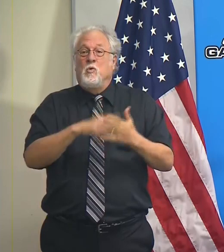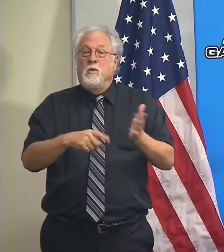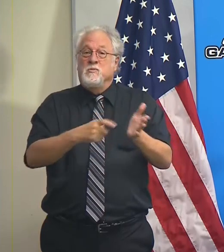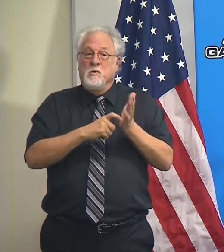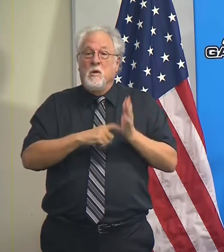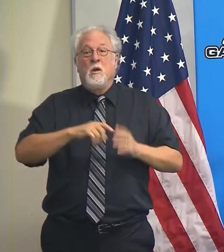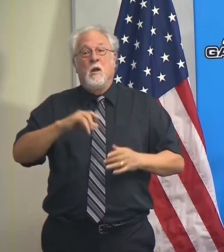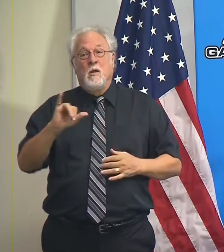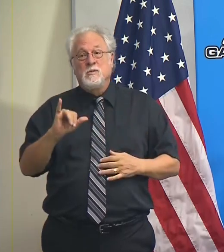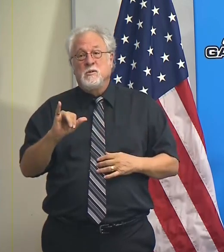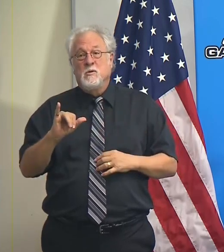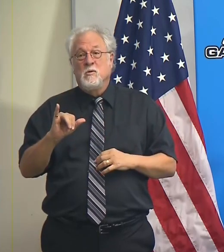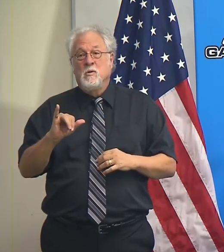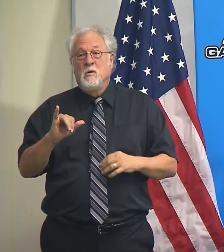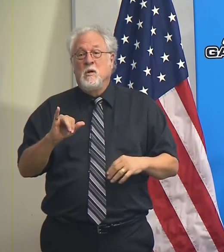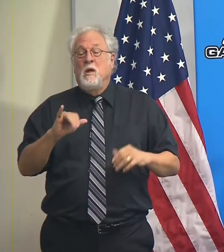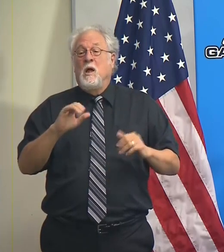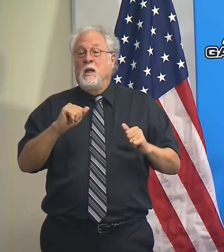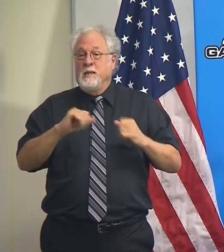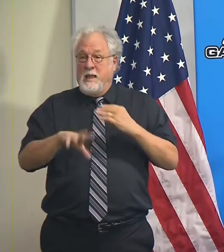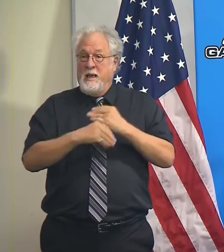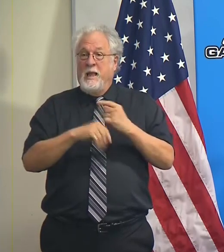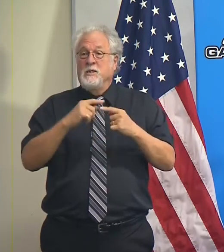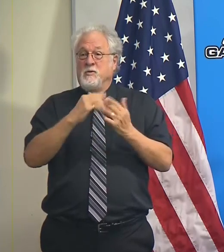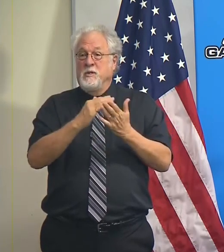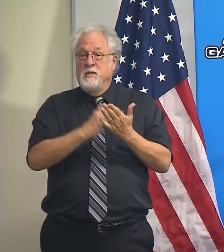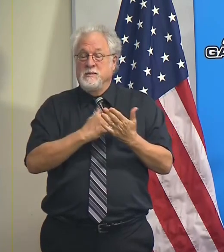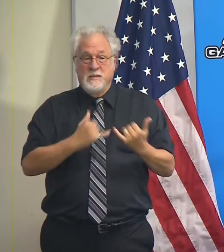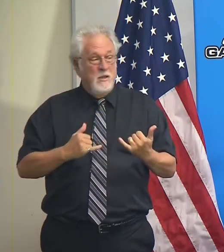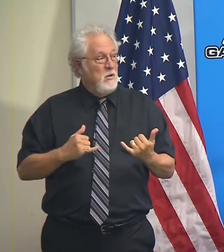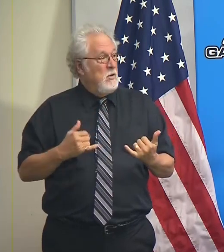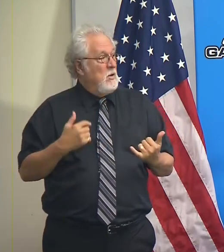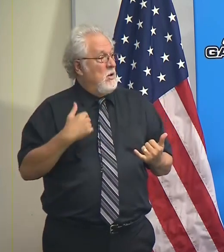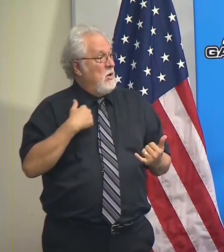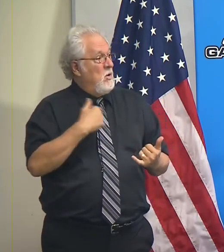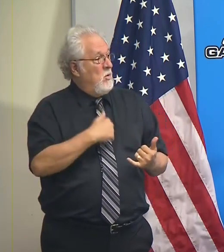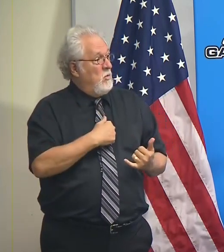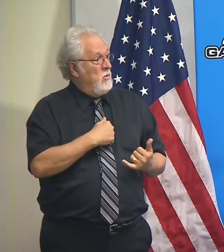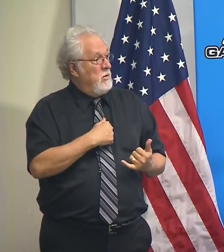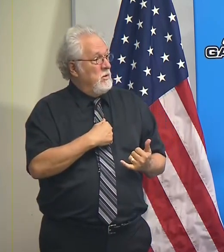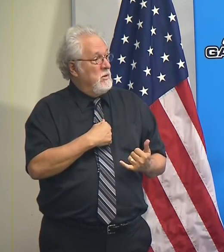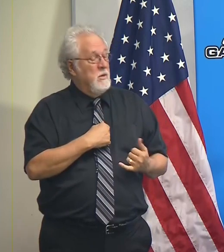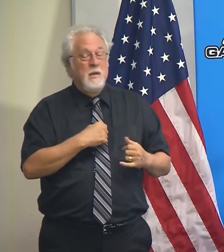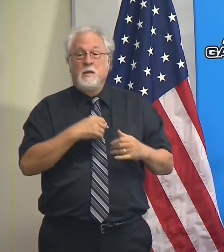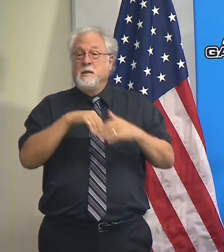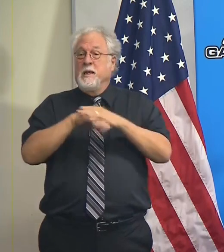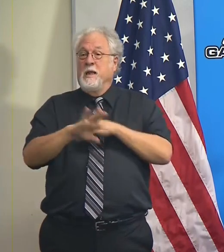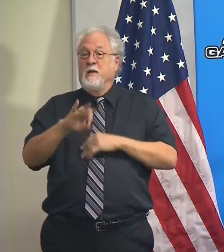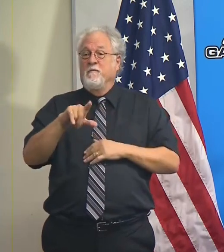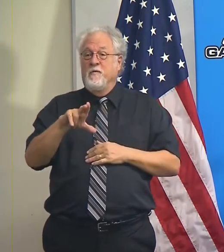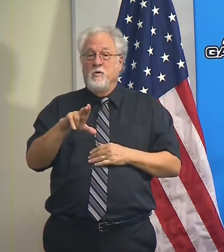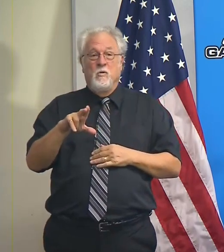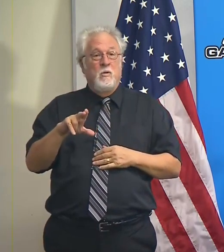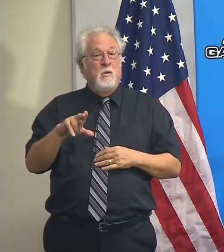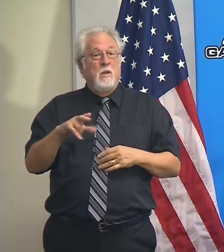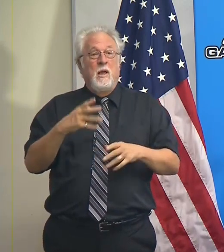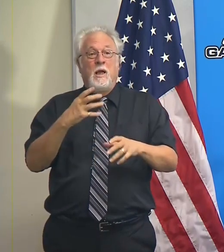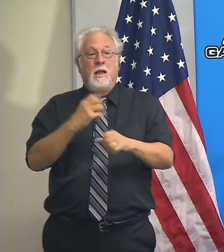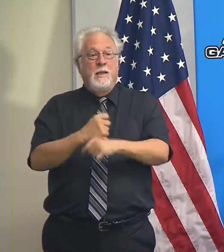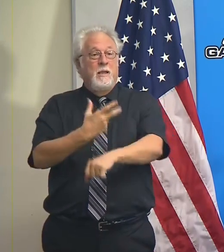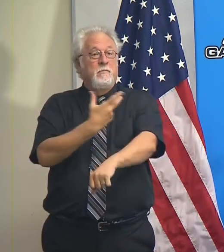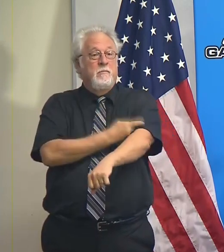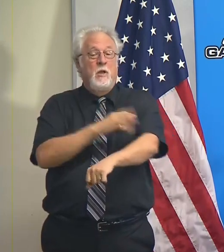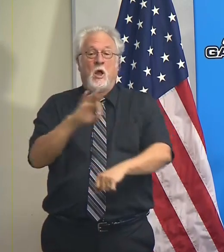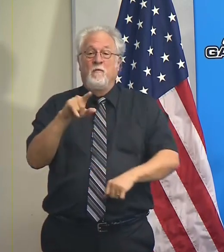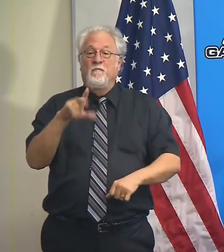required. And by the way, we can add something to the list now as we're we're getting into flu season. It's really important that people